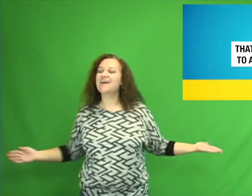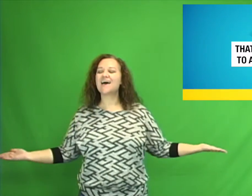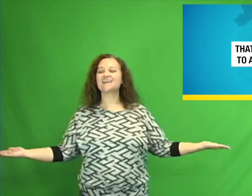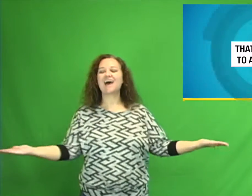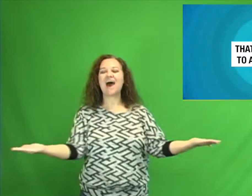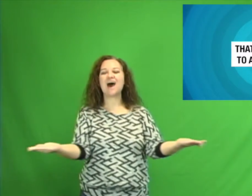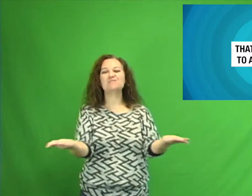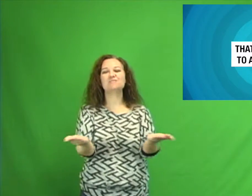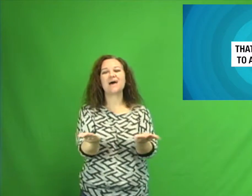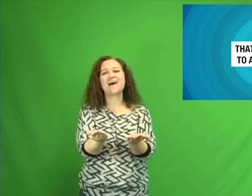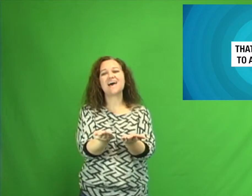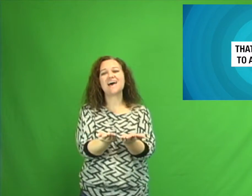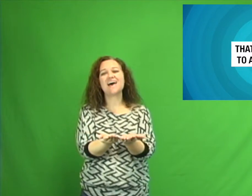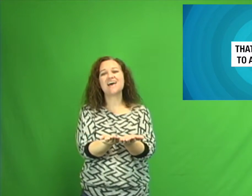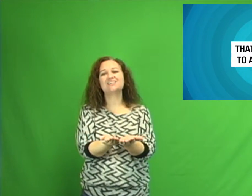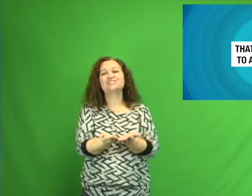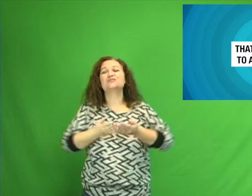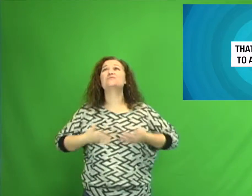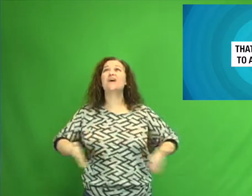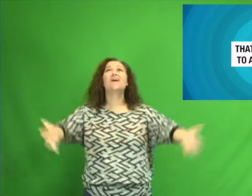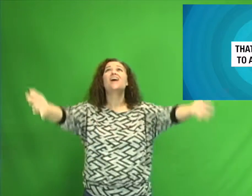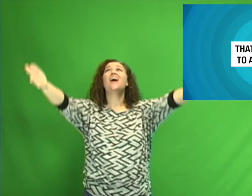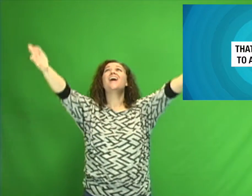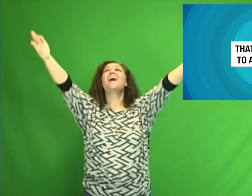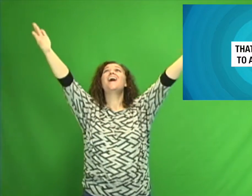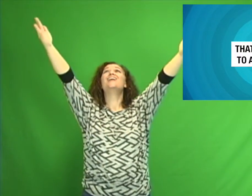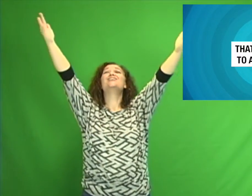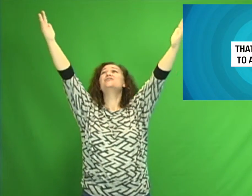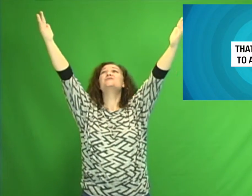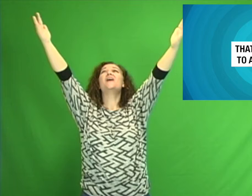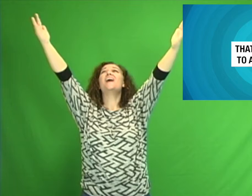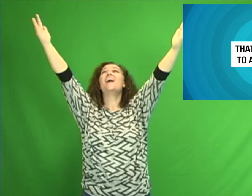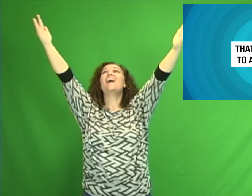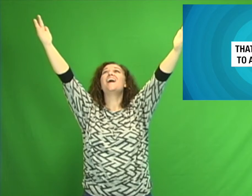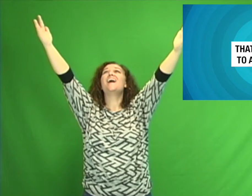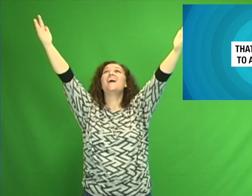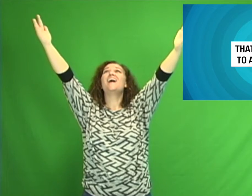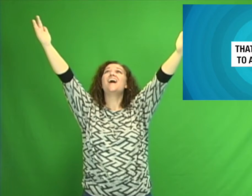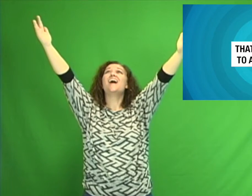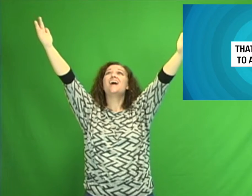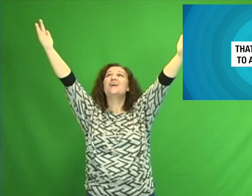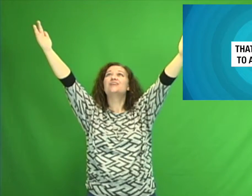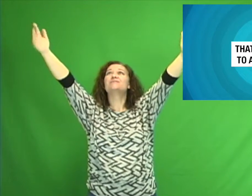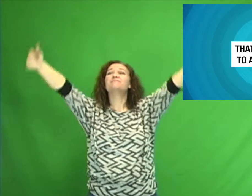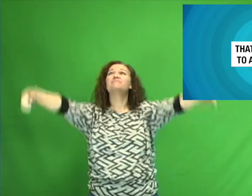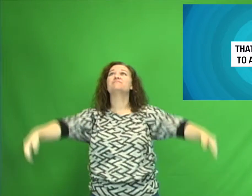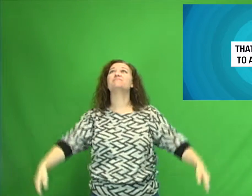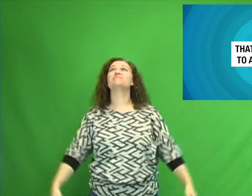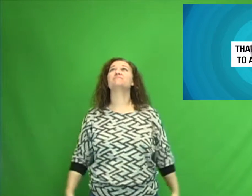That compares to all you are